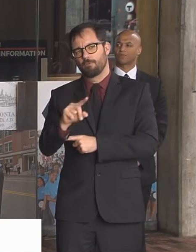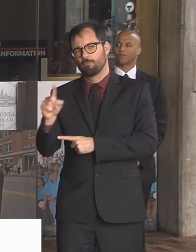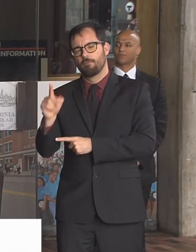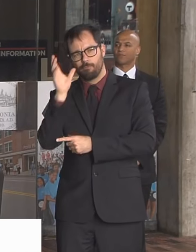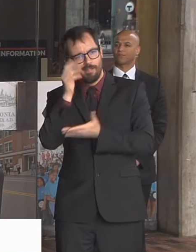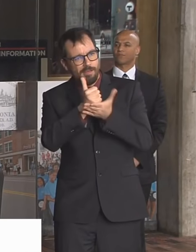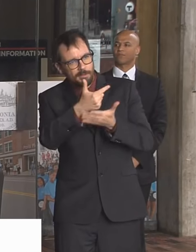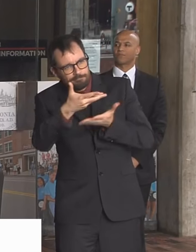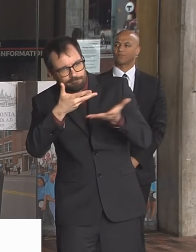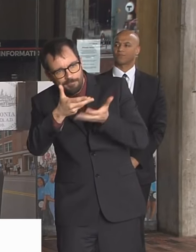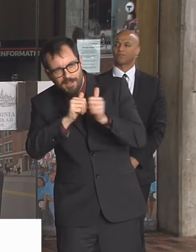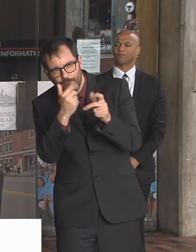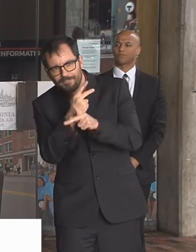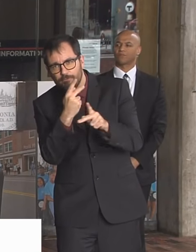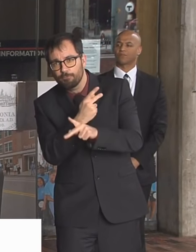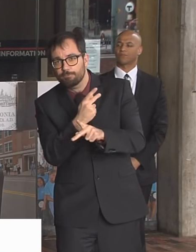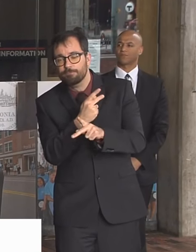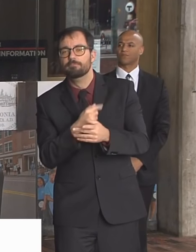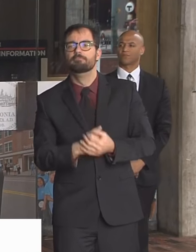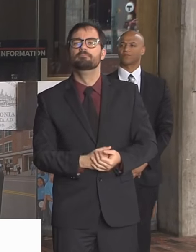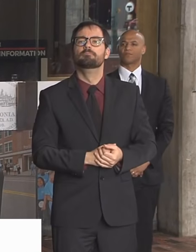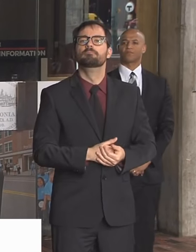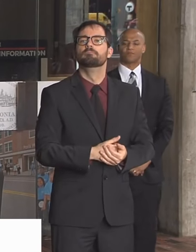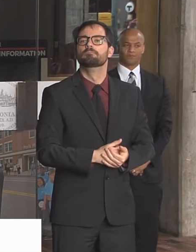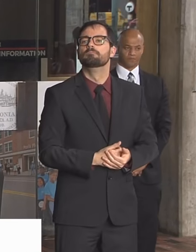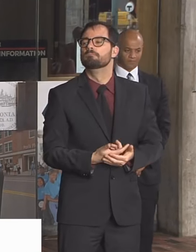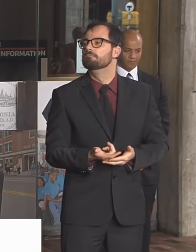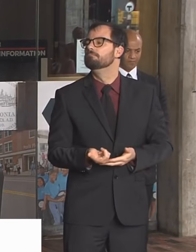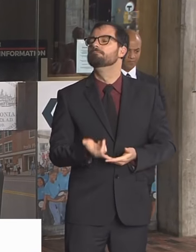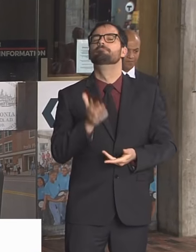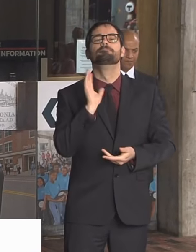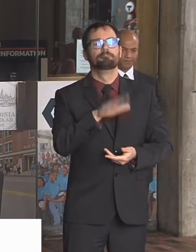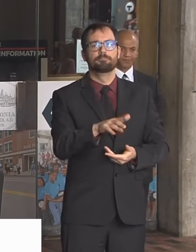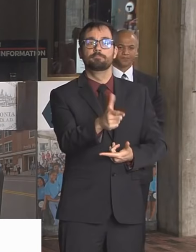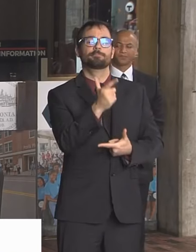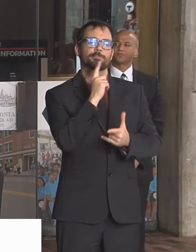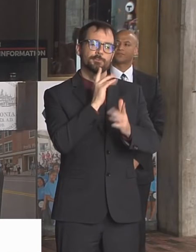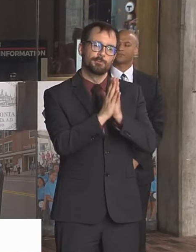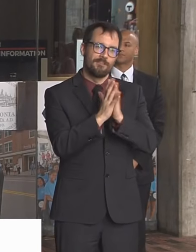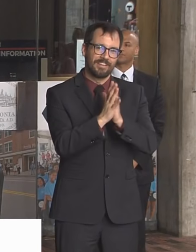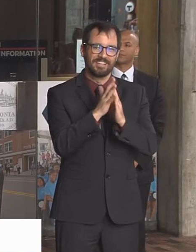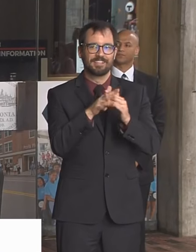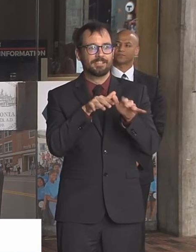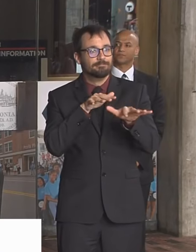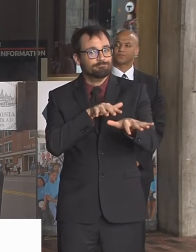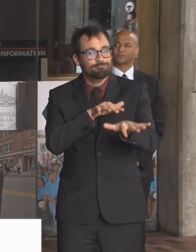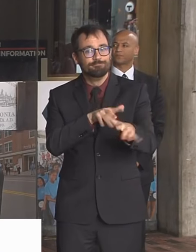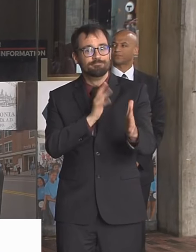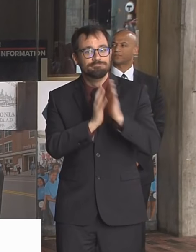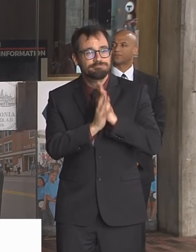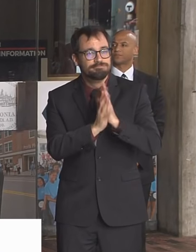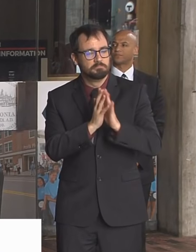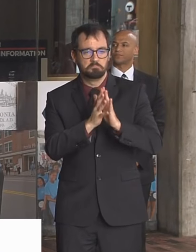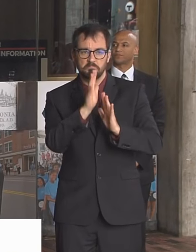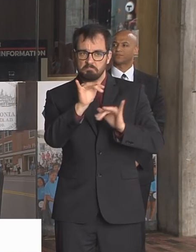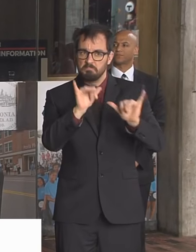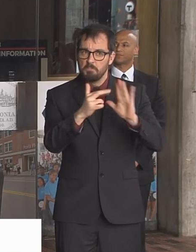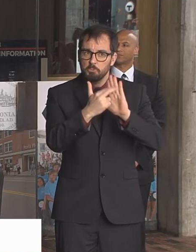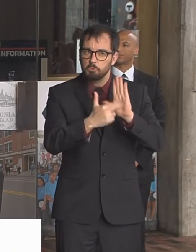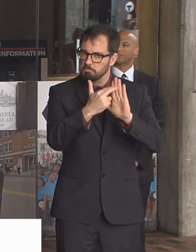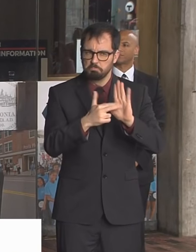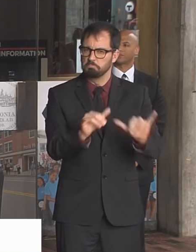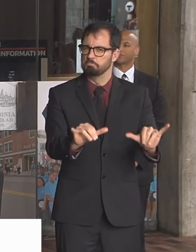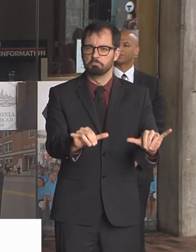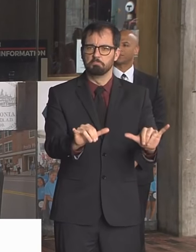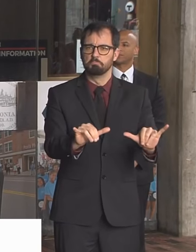place. Street cleaning is the exception. We begin street cleaning on the 1st of April. I think actually some trucks are out there now, but we